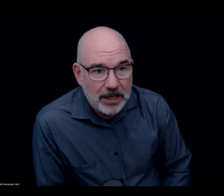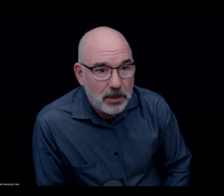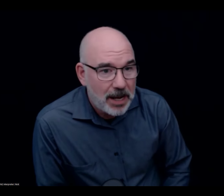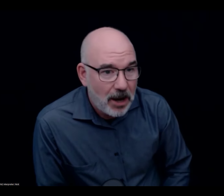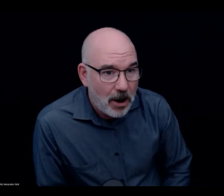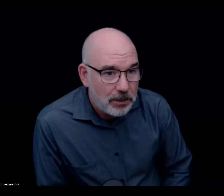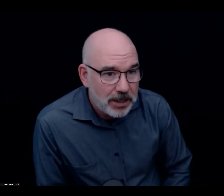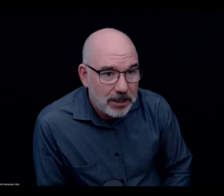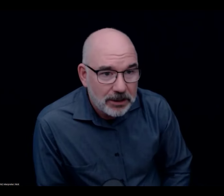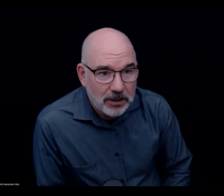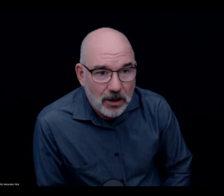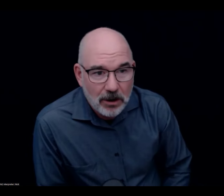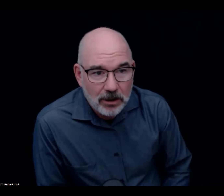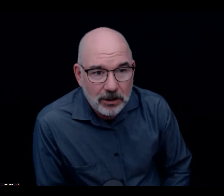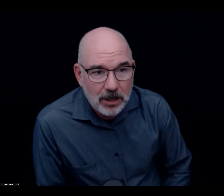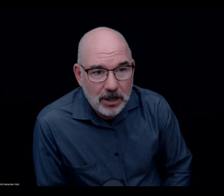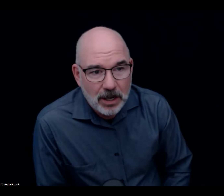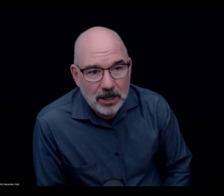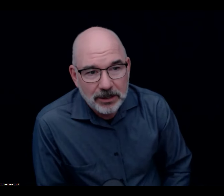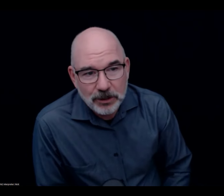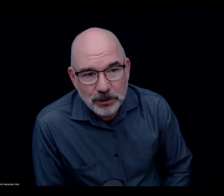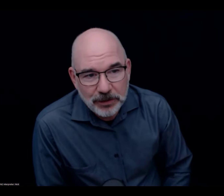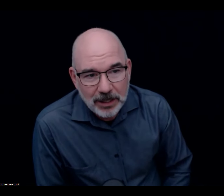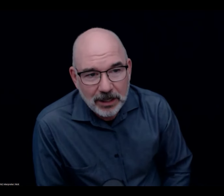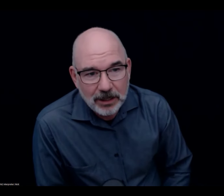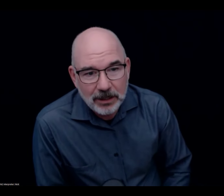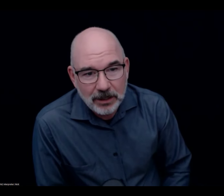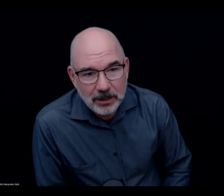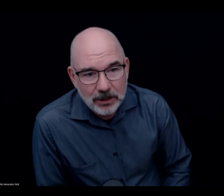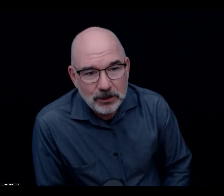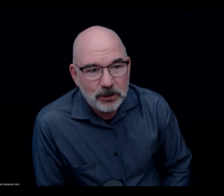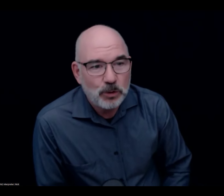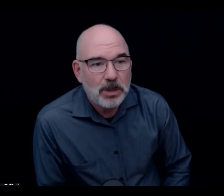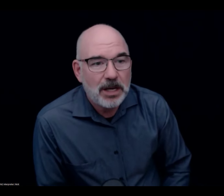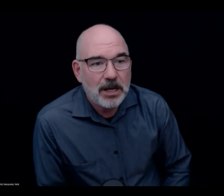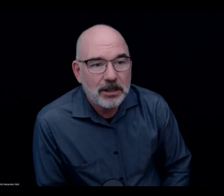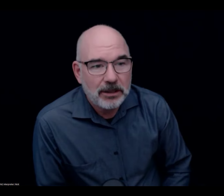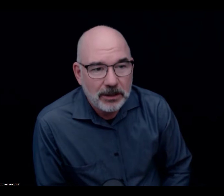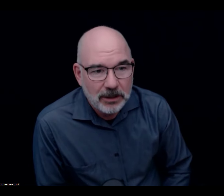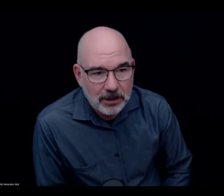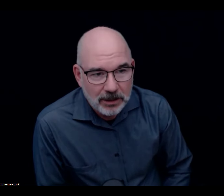and my hobbies are surfing scuba